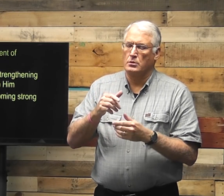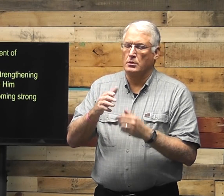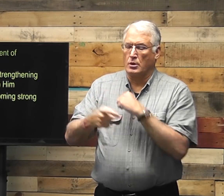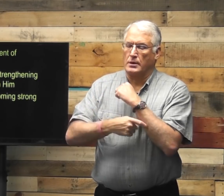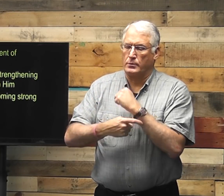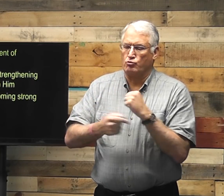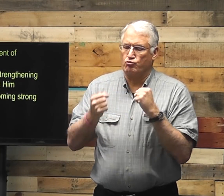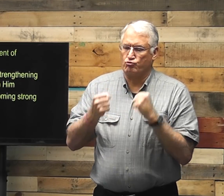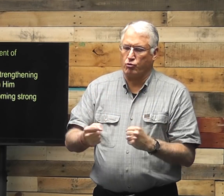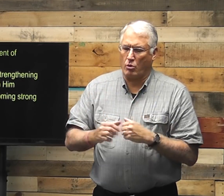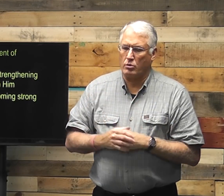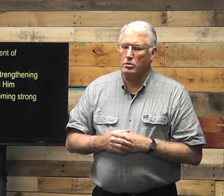God will help you.